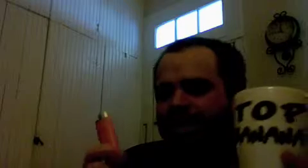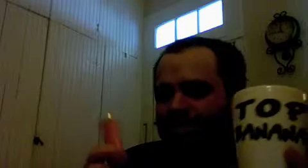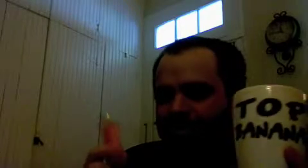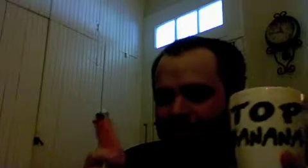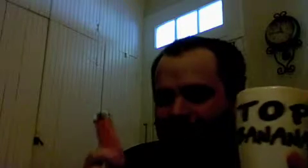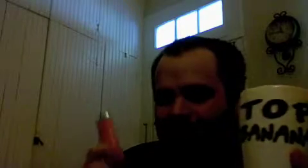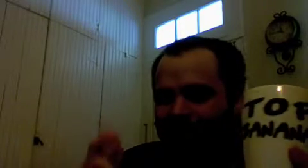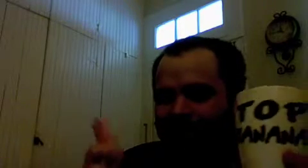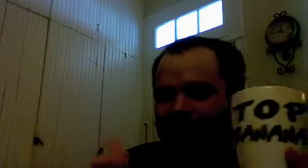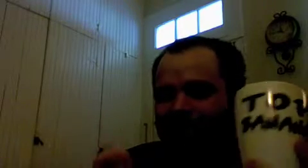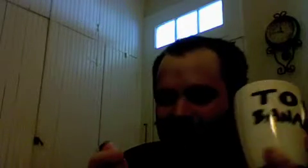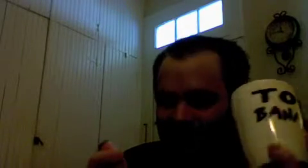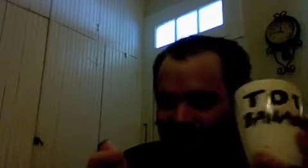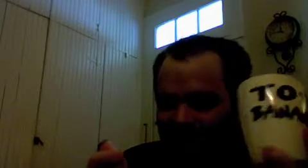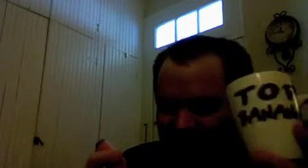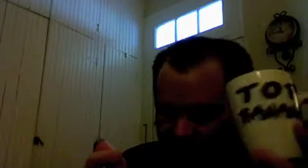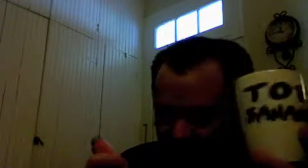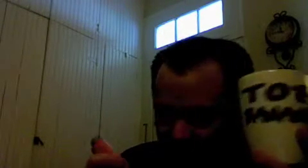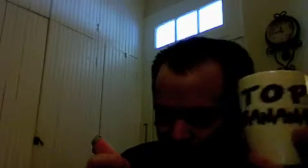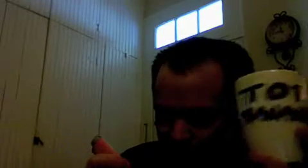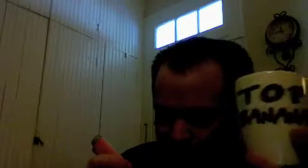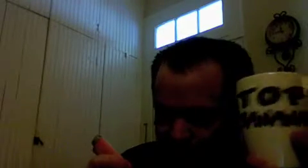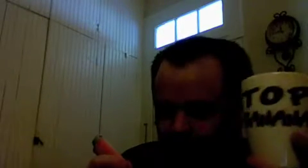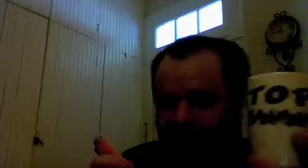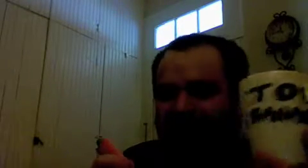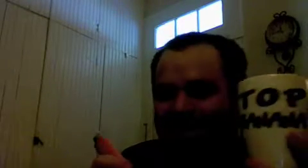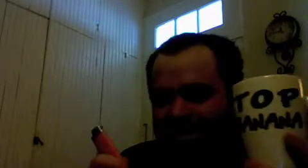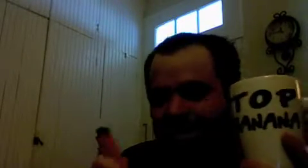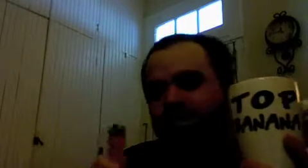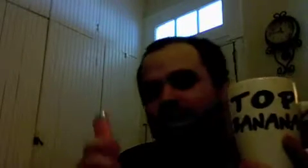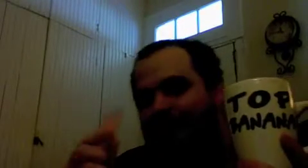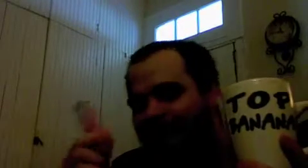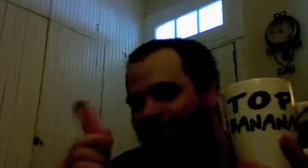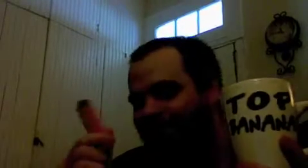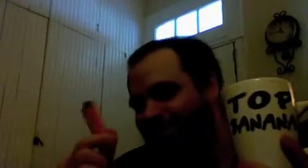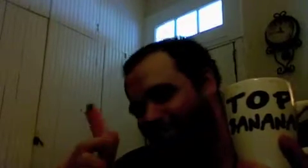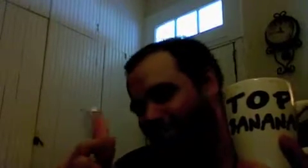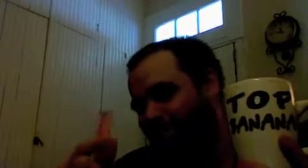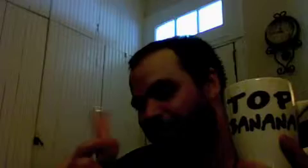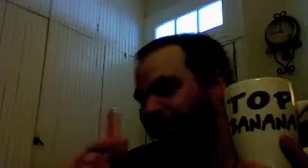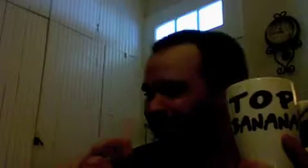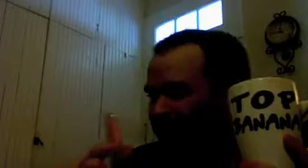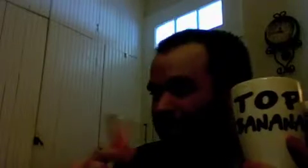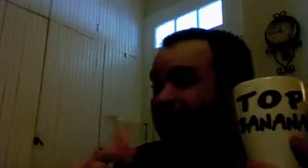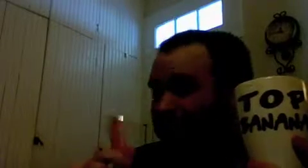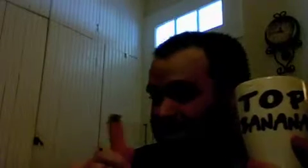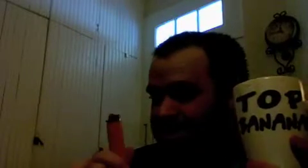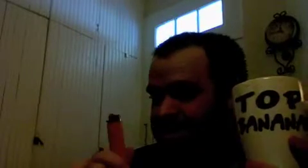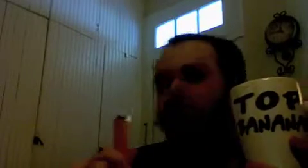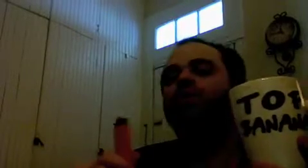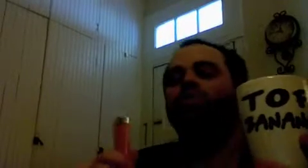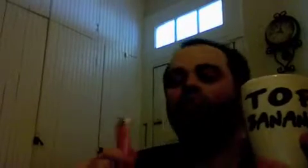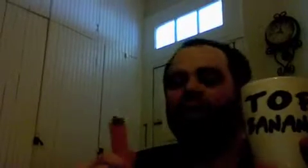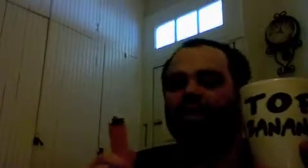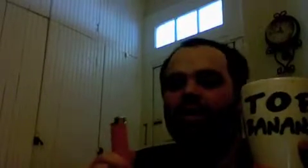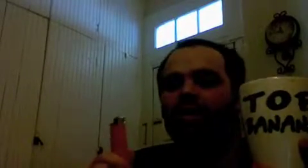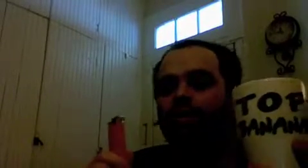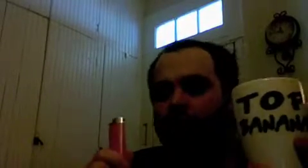not to be found in its essential coffee cup-ness and its essential lighter-ness right but